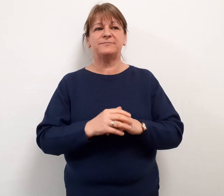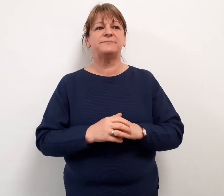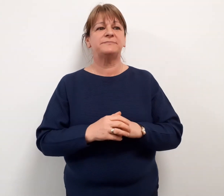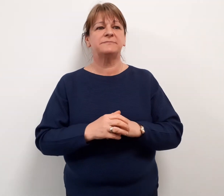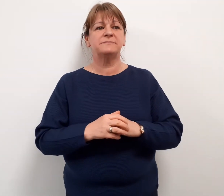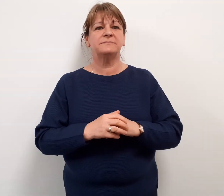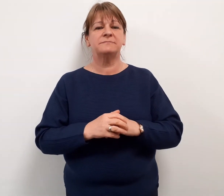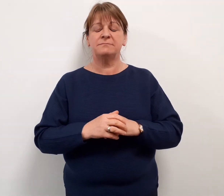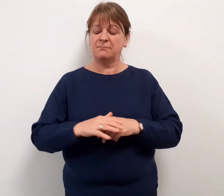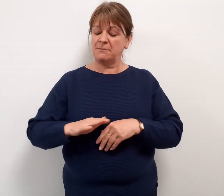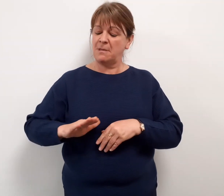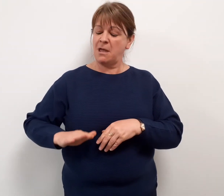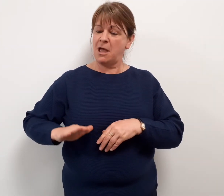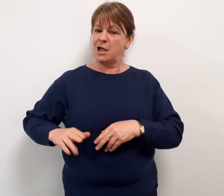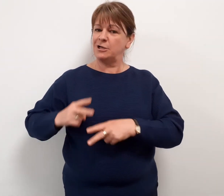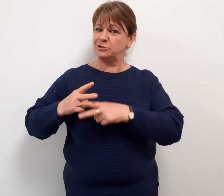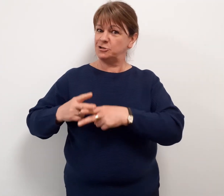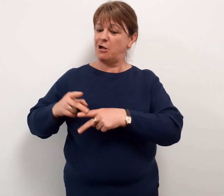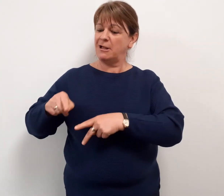childcare,